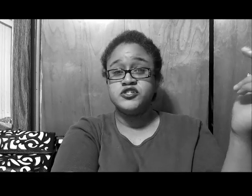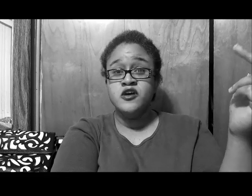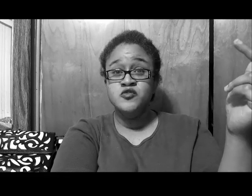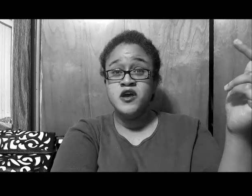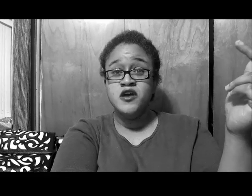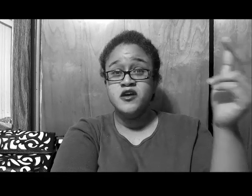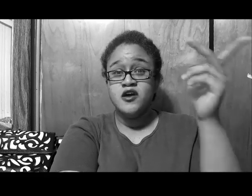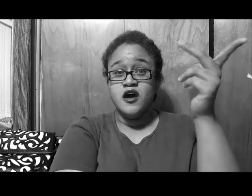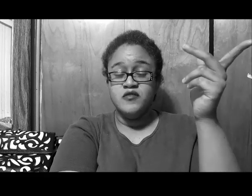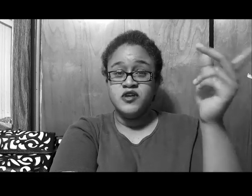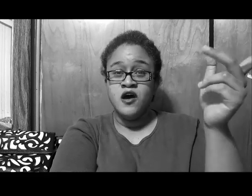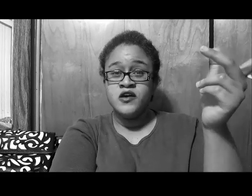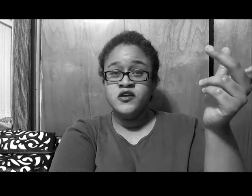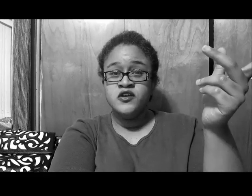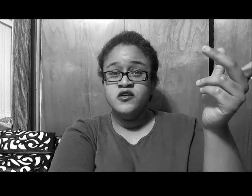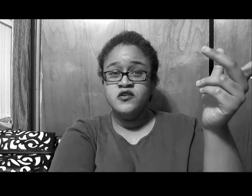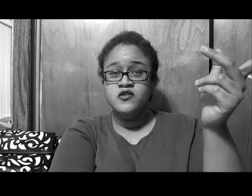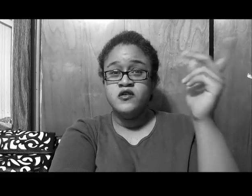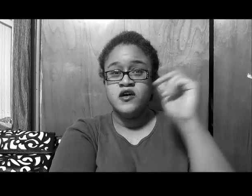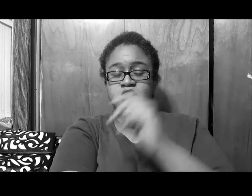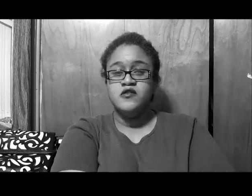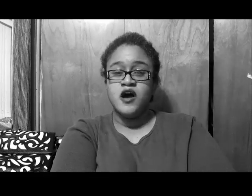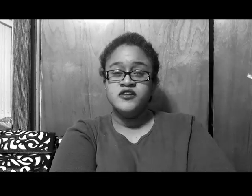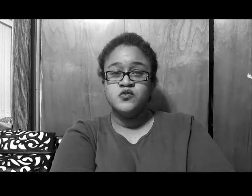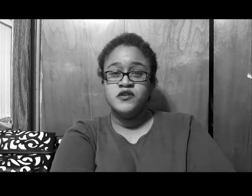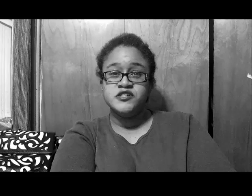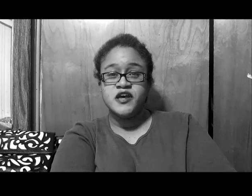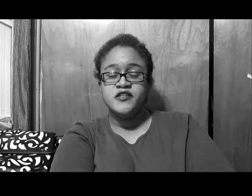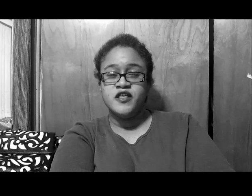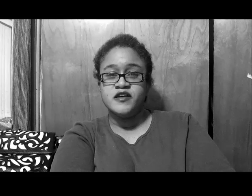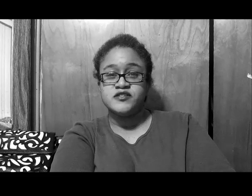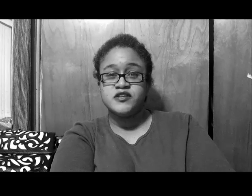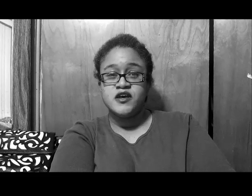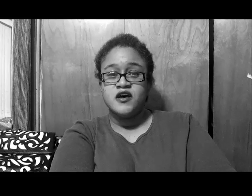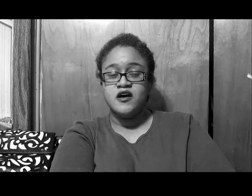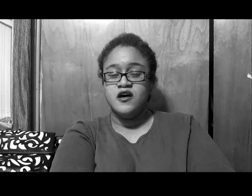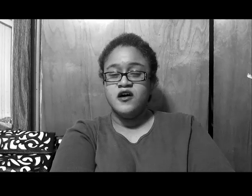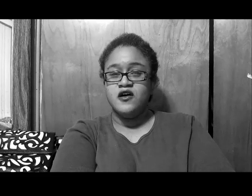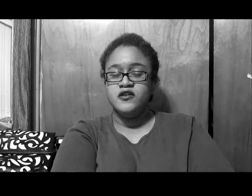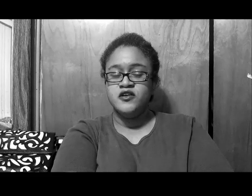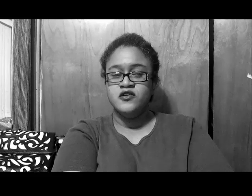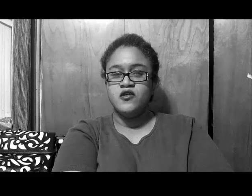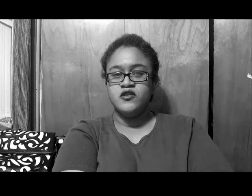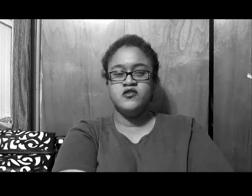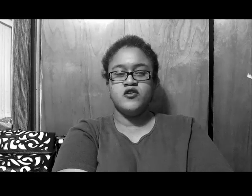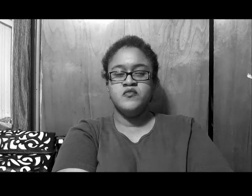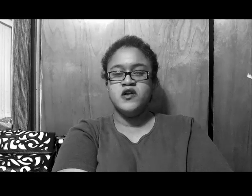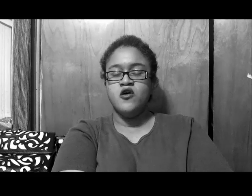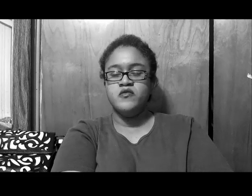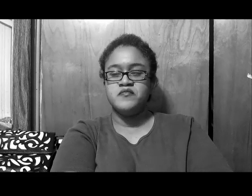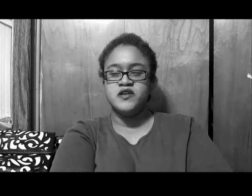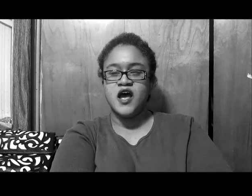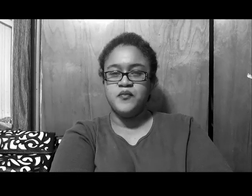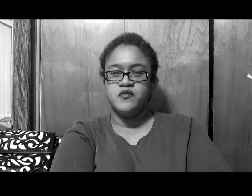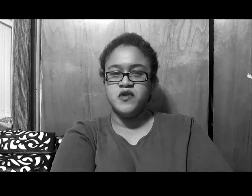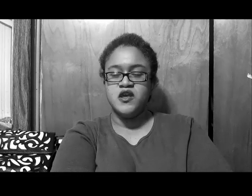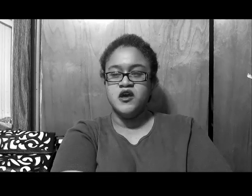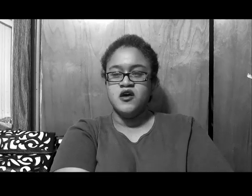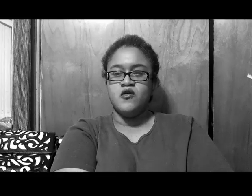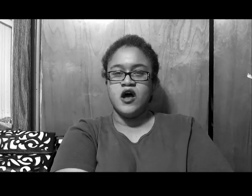excuse me, I'm talking to you, I just want to say this, uh, you know, you know, you better hope nothing happened to me, while